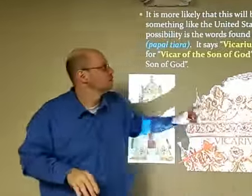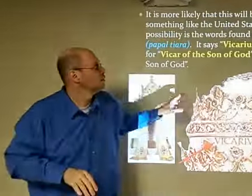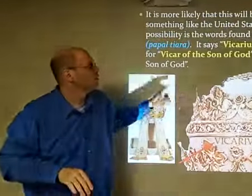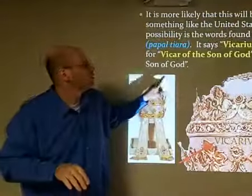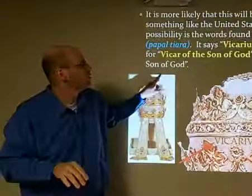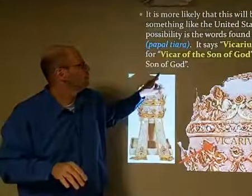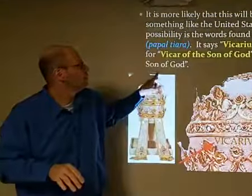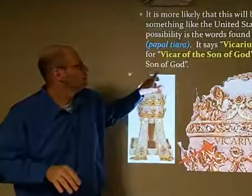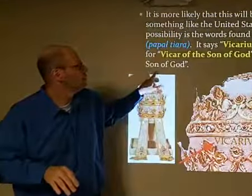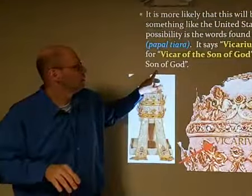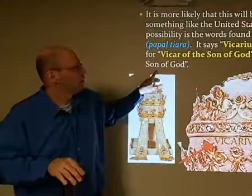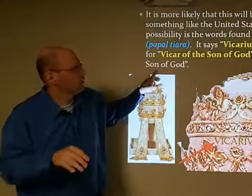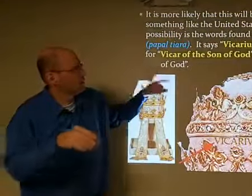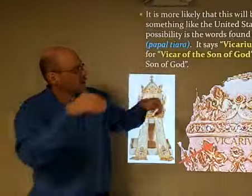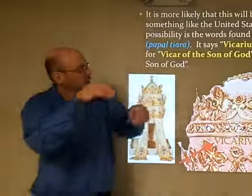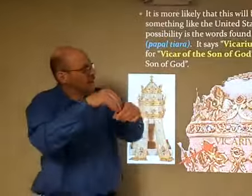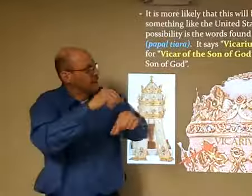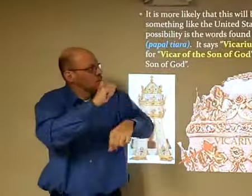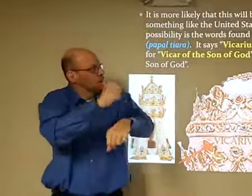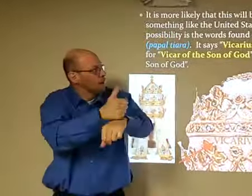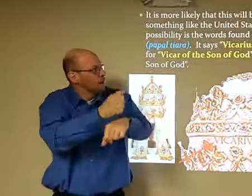don't know it's only a possibility